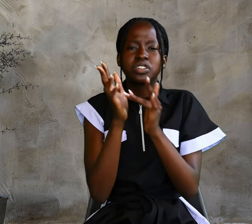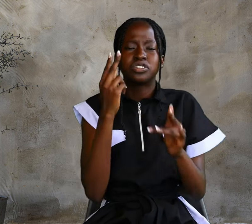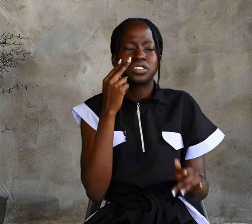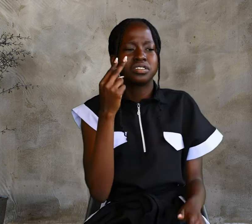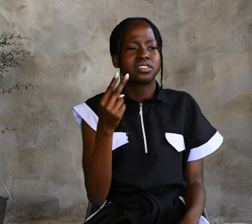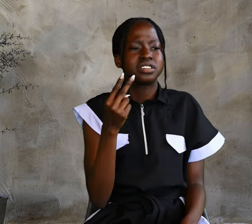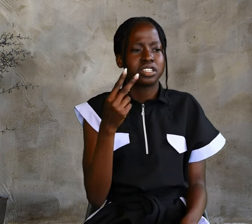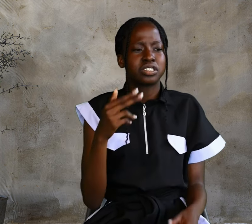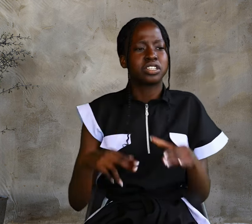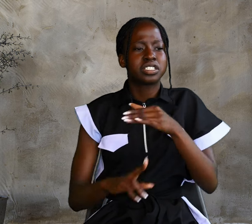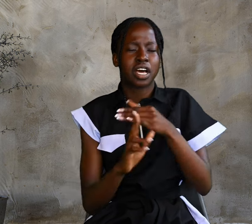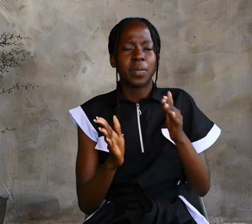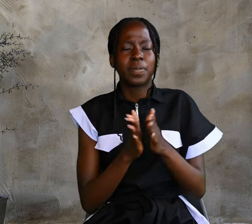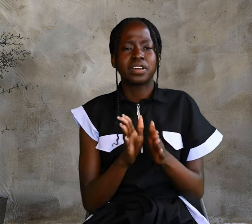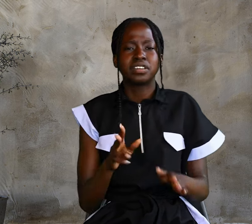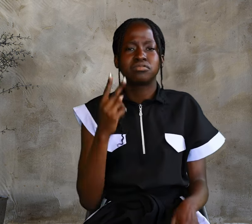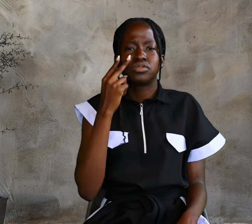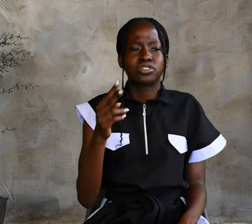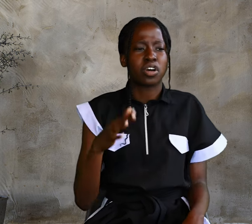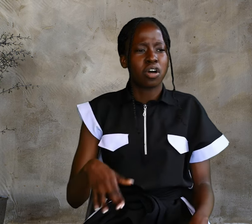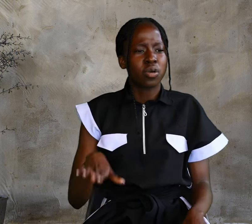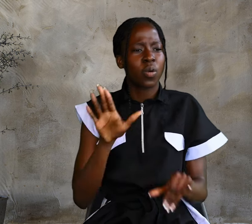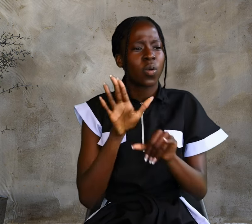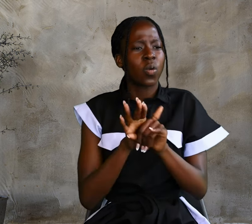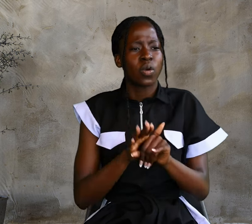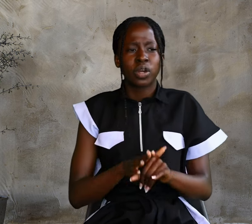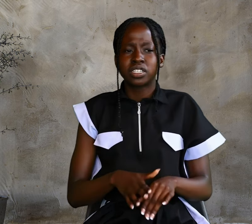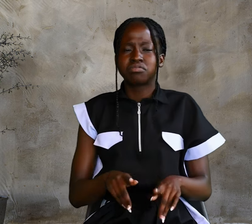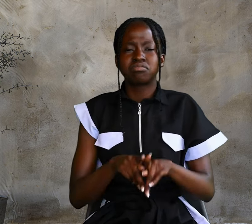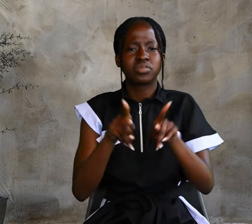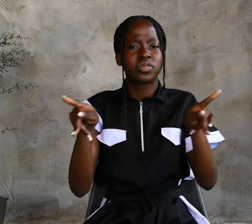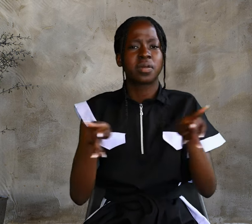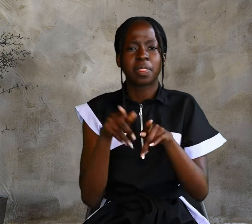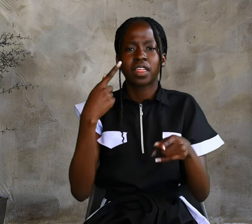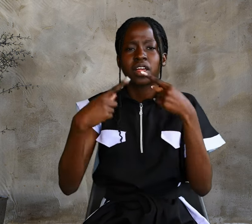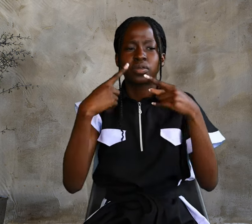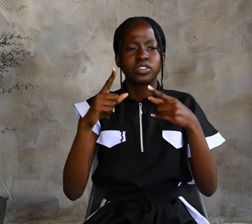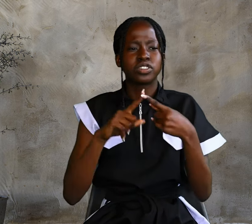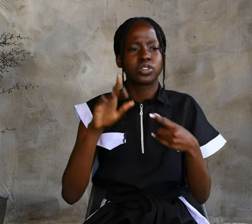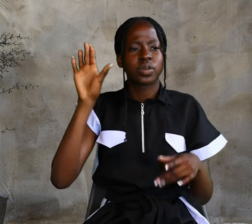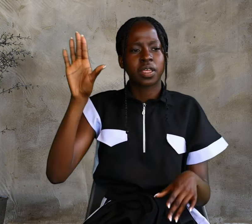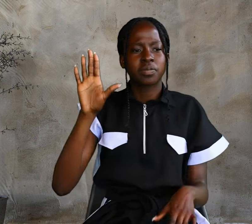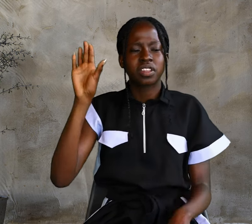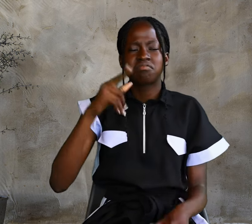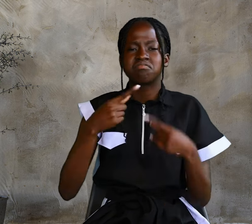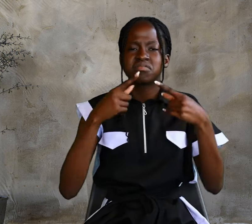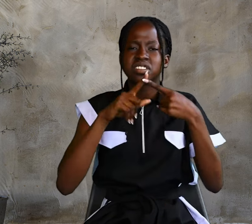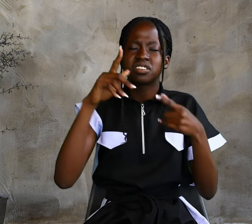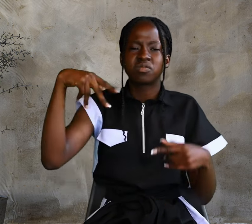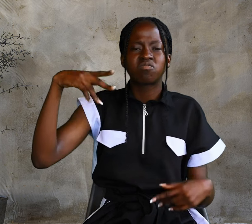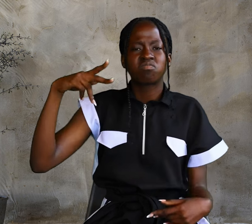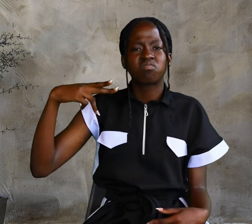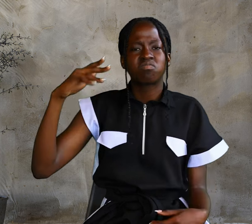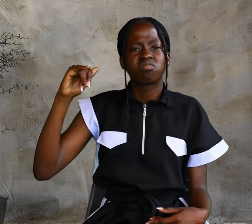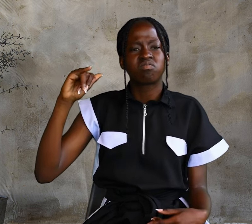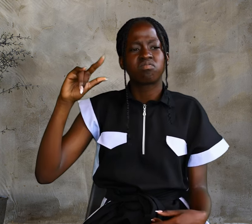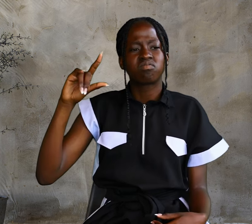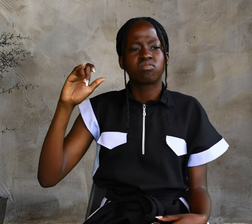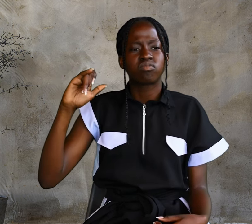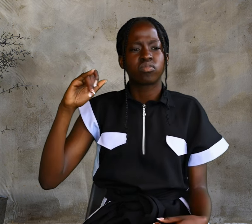When Jesus looked up and saw a great crowd coming toward him, he said to Philip, Where